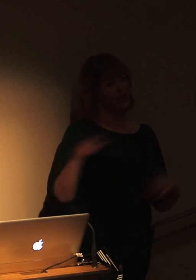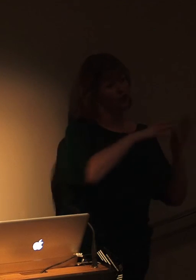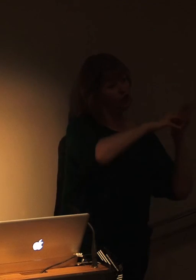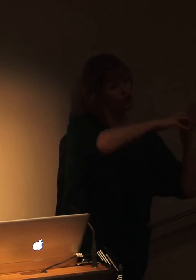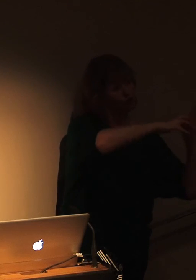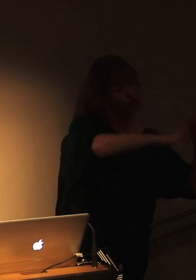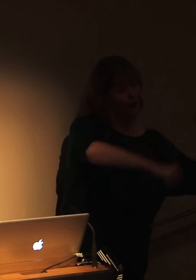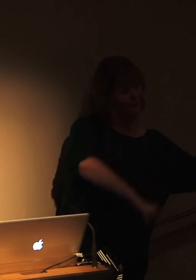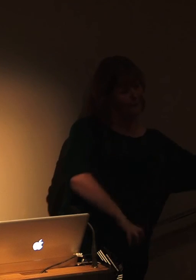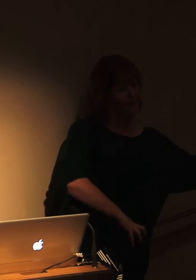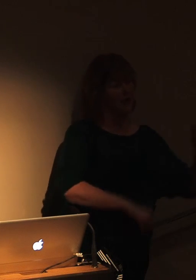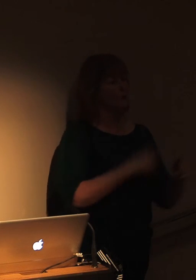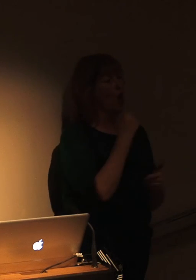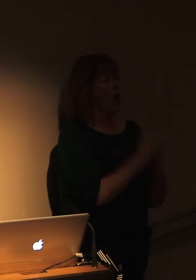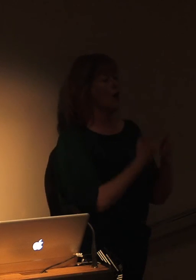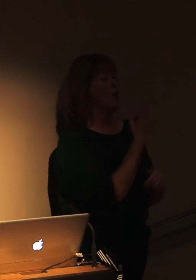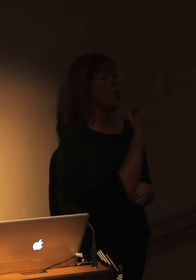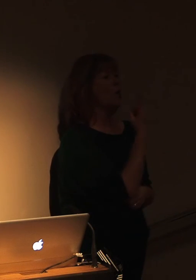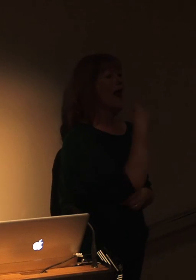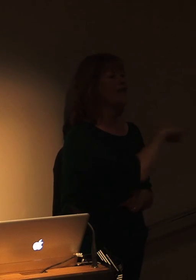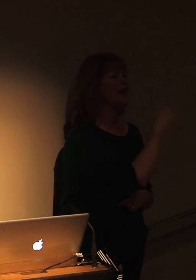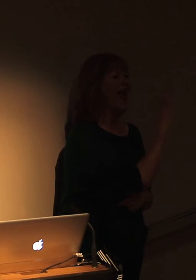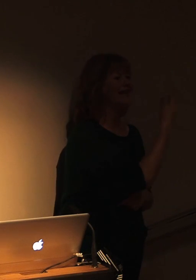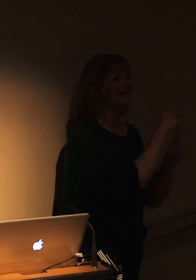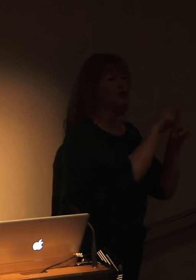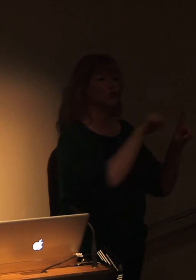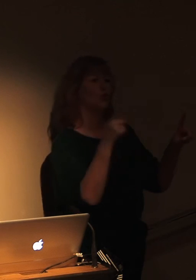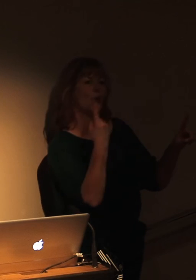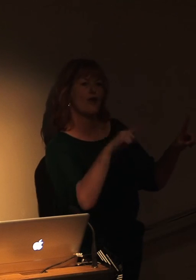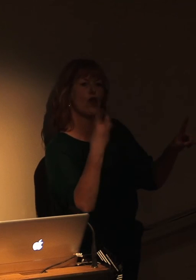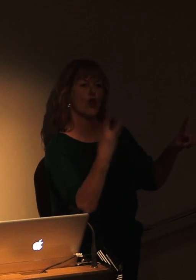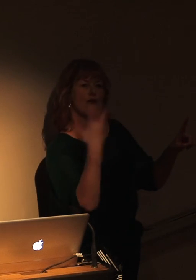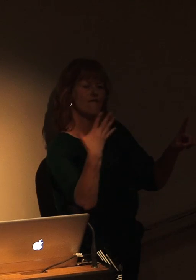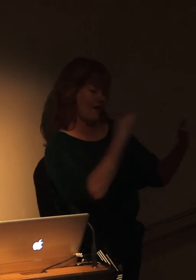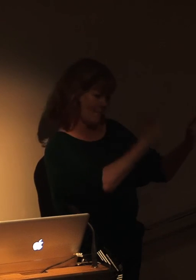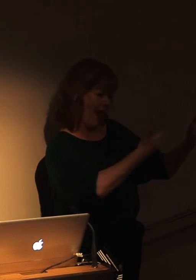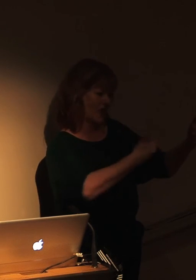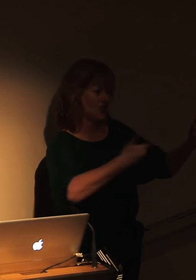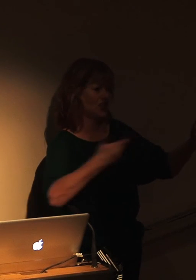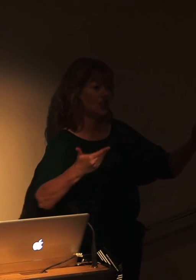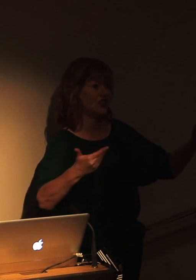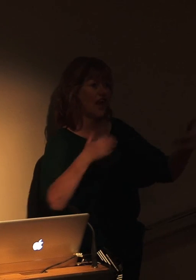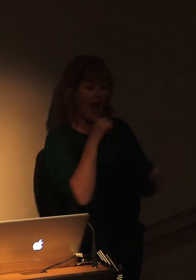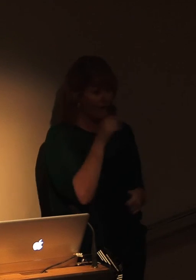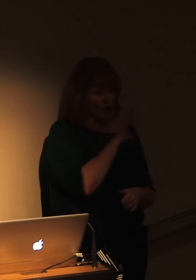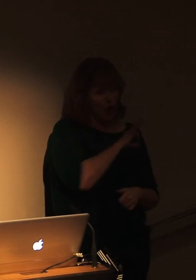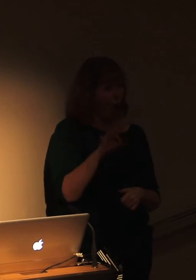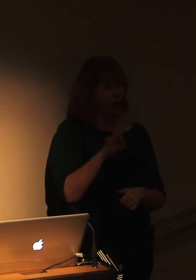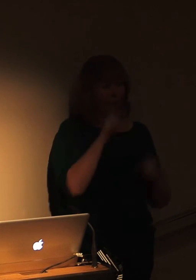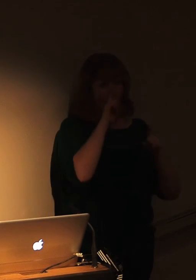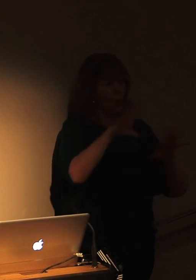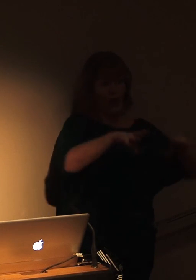be only between 118 and 135 pages long. Otherwise, they're likely not to read it, so they're going to go to the end and check it out. This one's